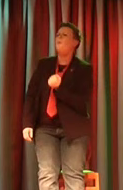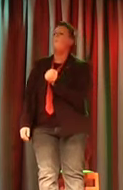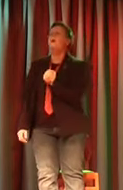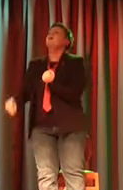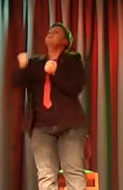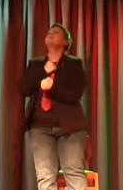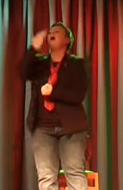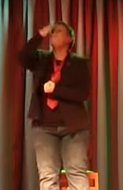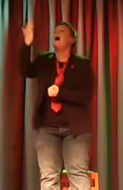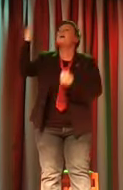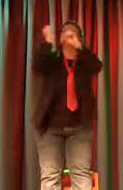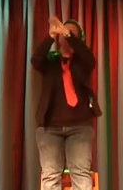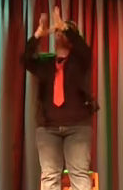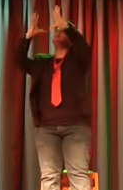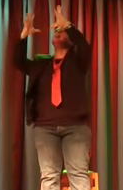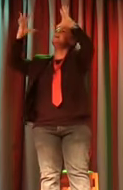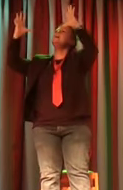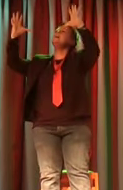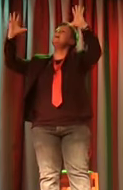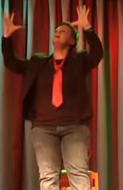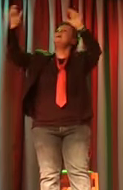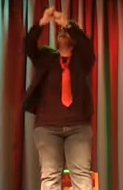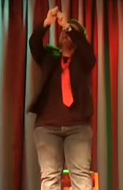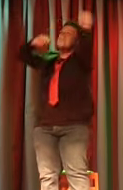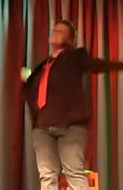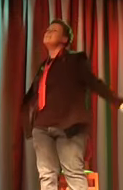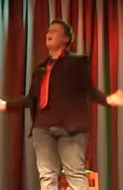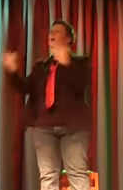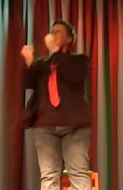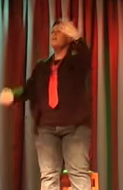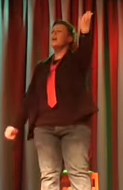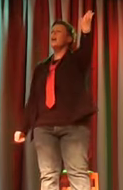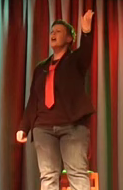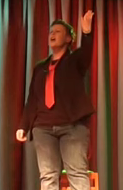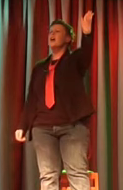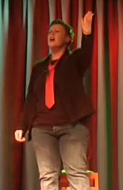Took my dreams with you